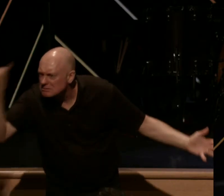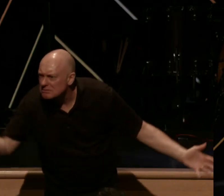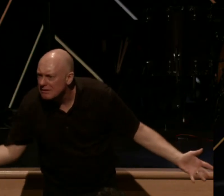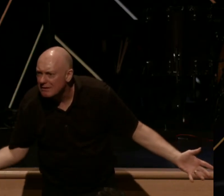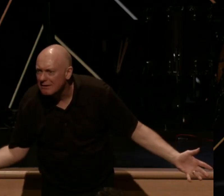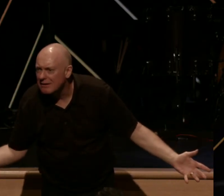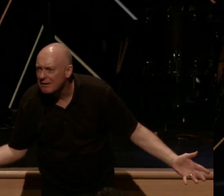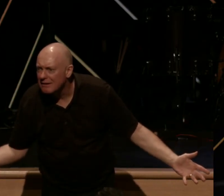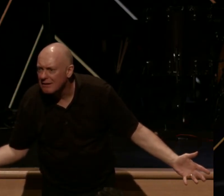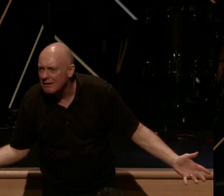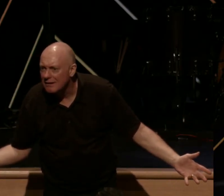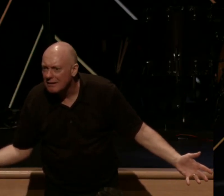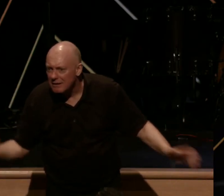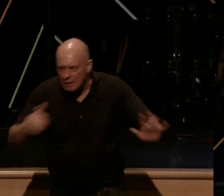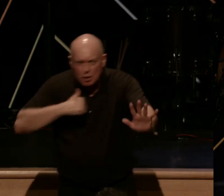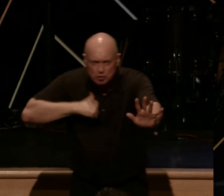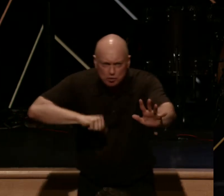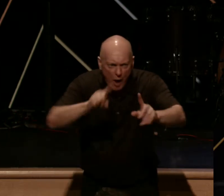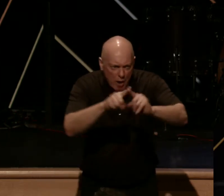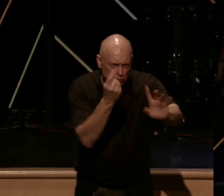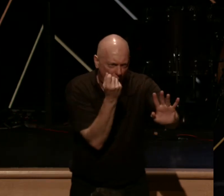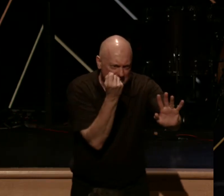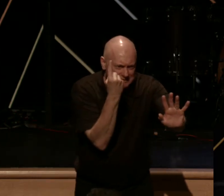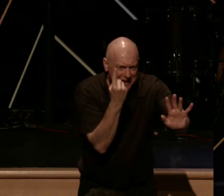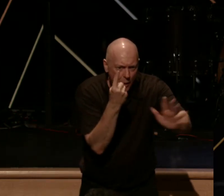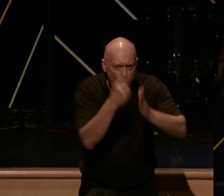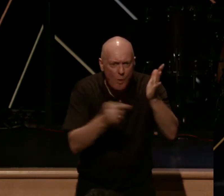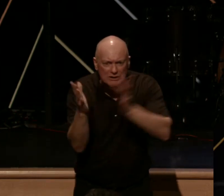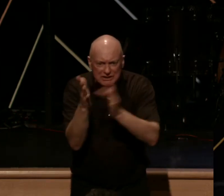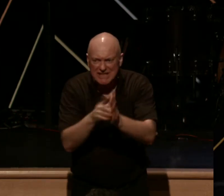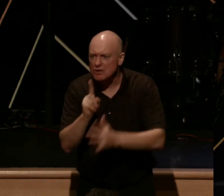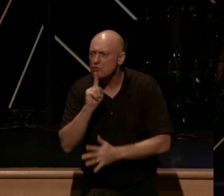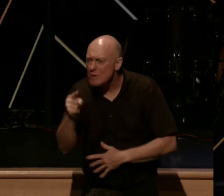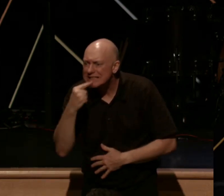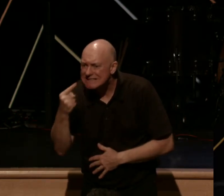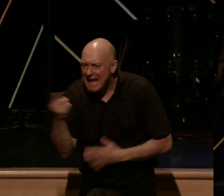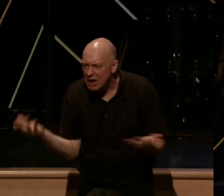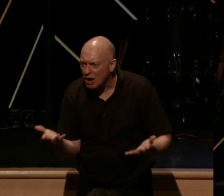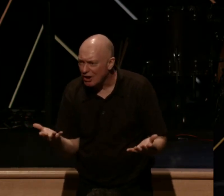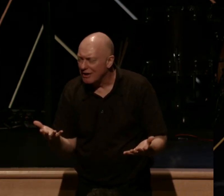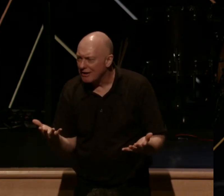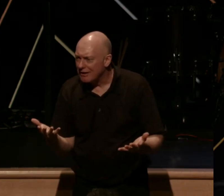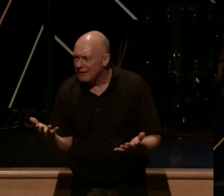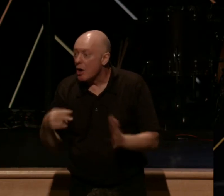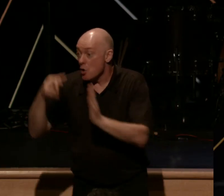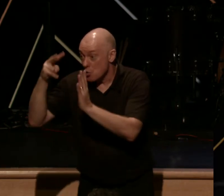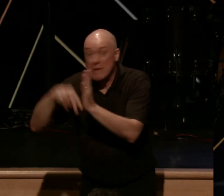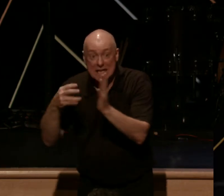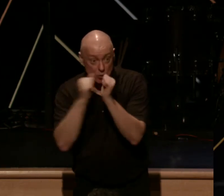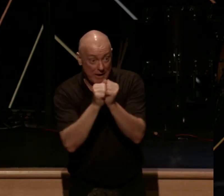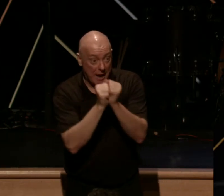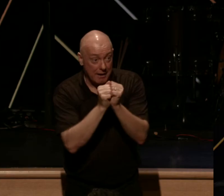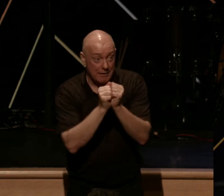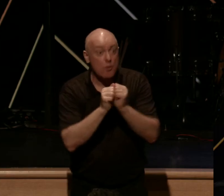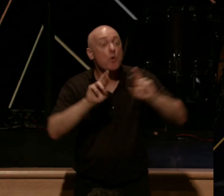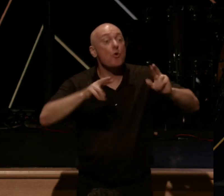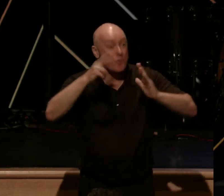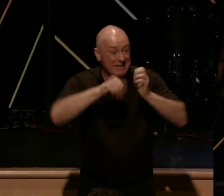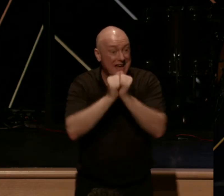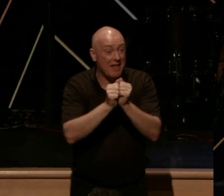Now as we try to consider what Jesus is actually saying here, let's read it all together. Let's read it together. Here we go. Verse 9.